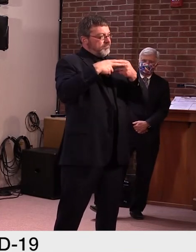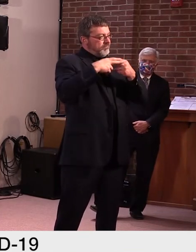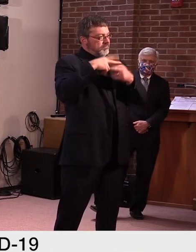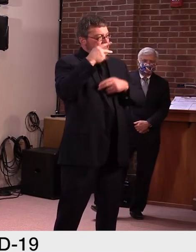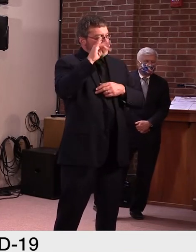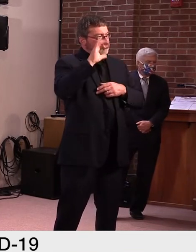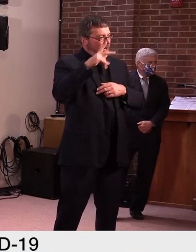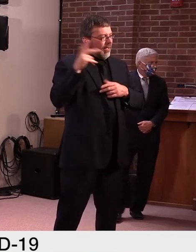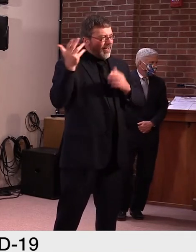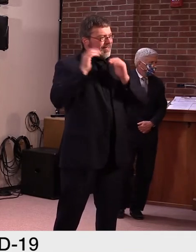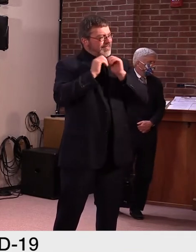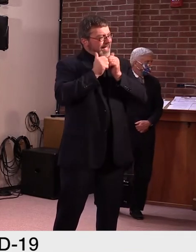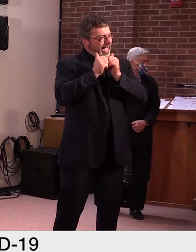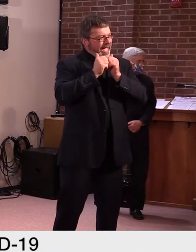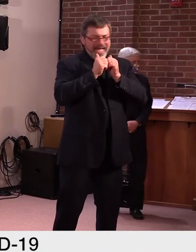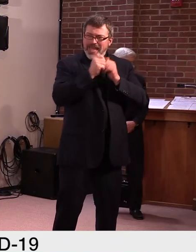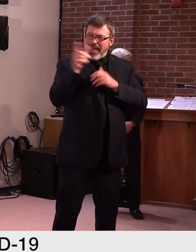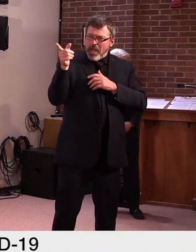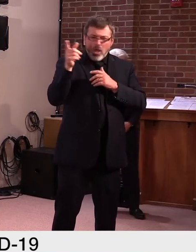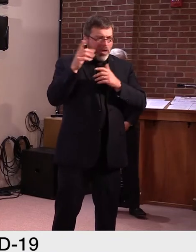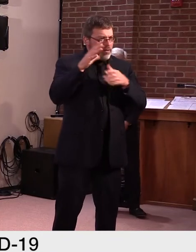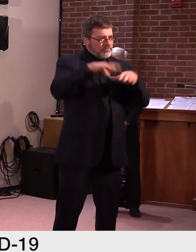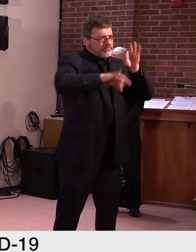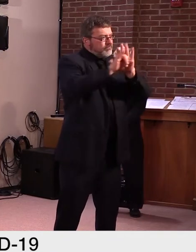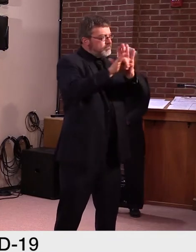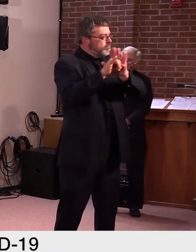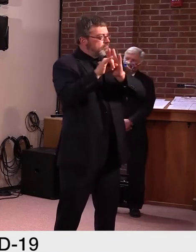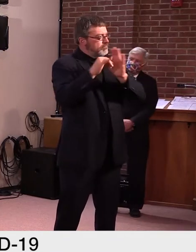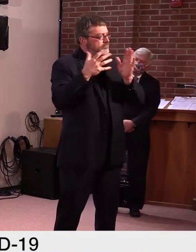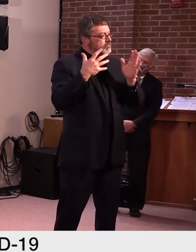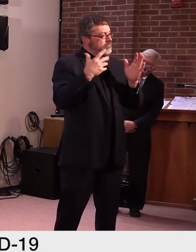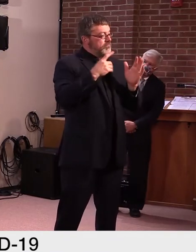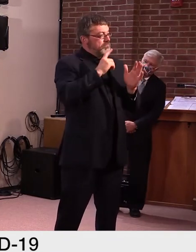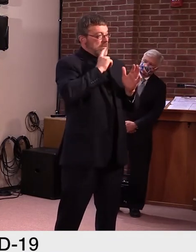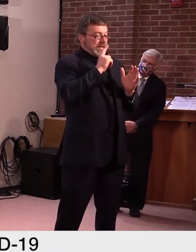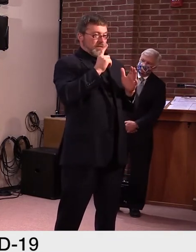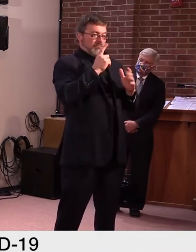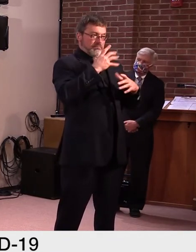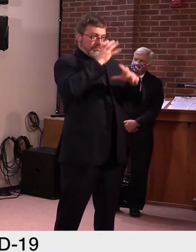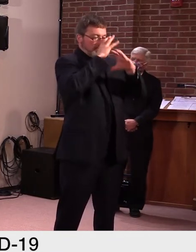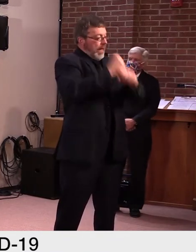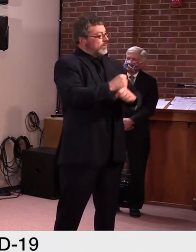collecting this data, uh, that, uh, that has been really fascinating in some respects.